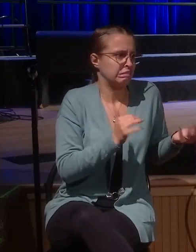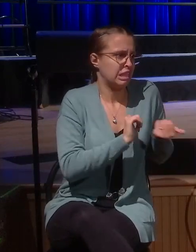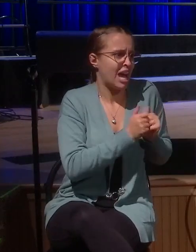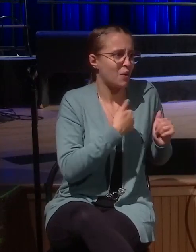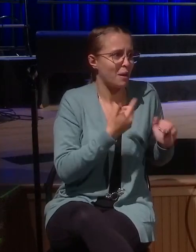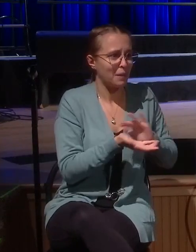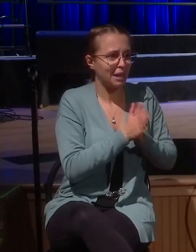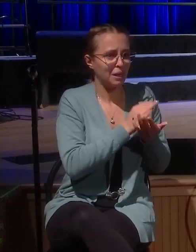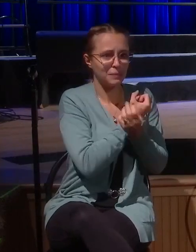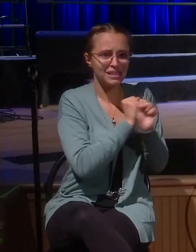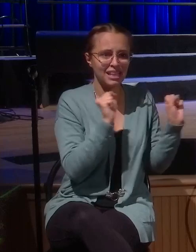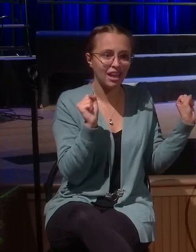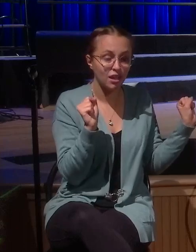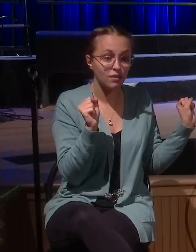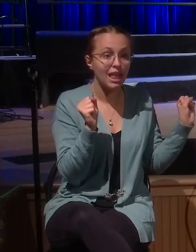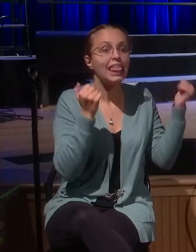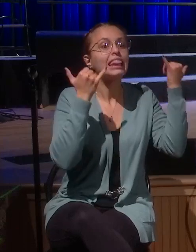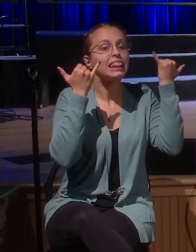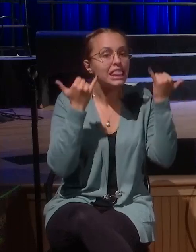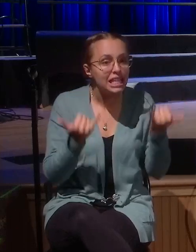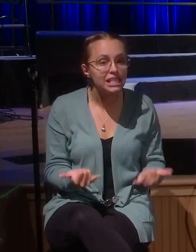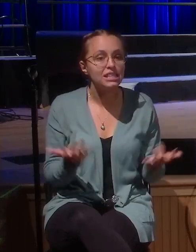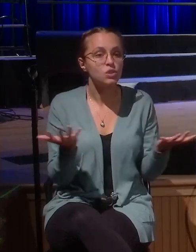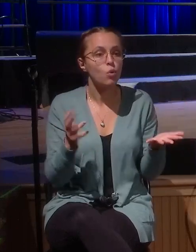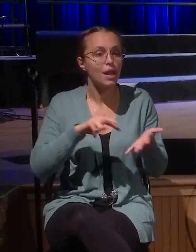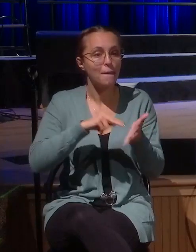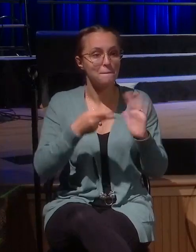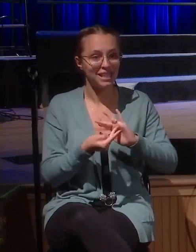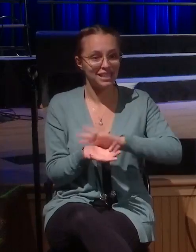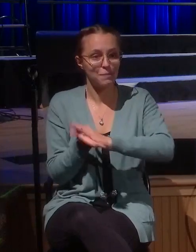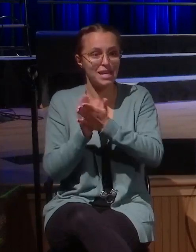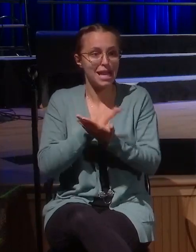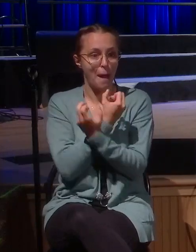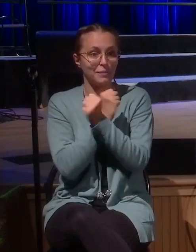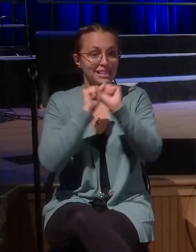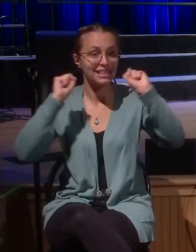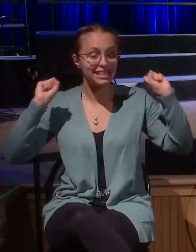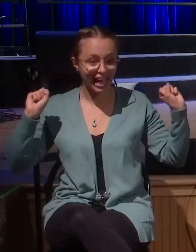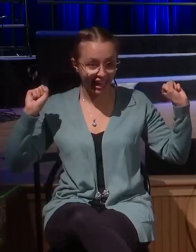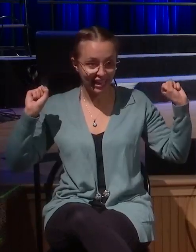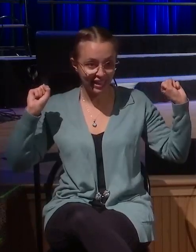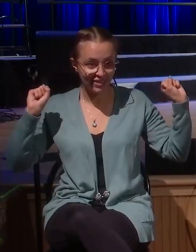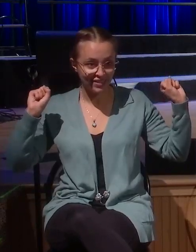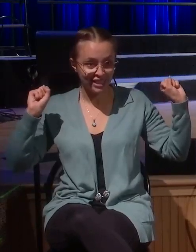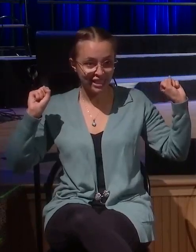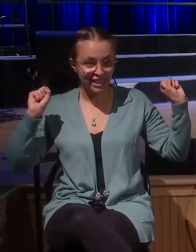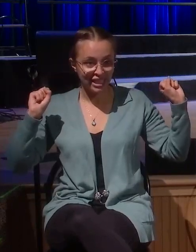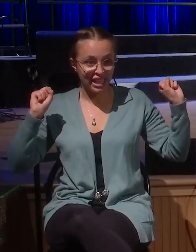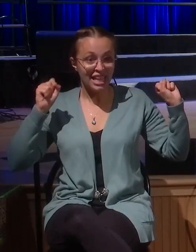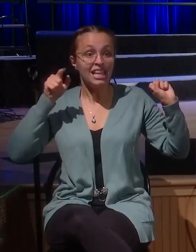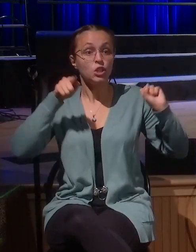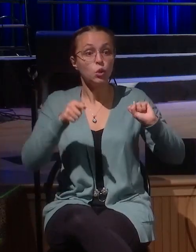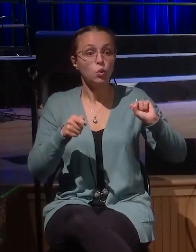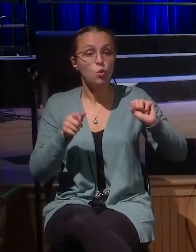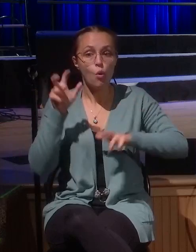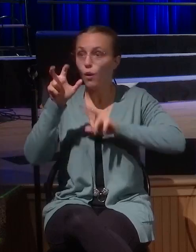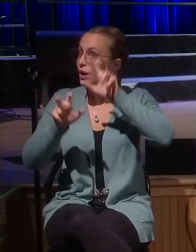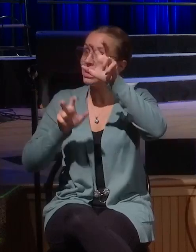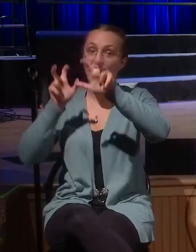working the Holy Spirit and then the name of Jesus and then him pursuing Jesus, climbing any way he can do it. And then Jesus comes